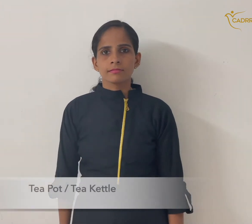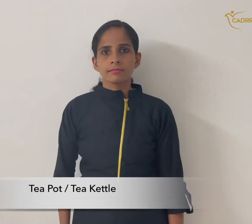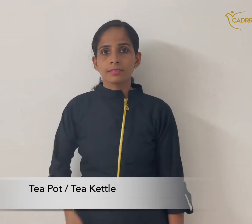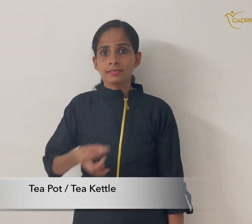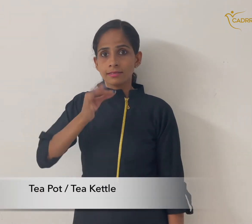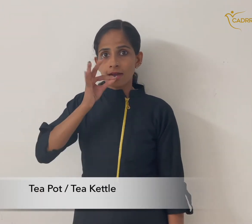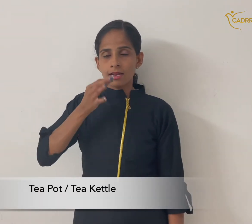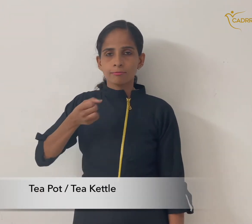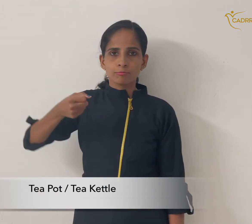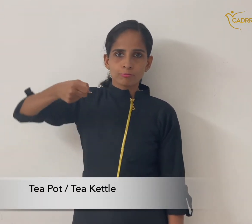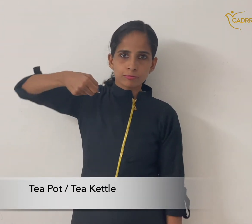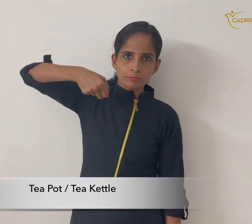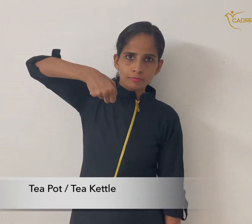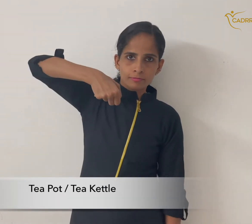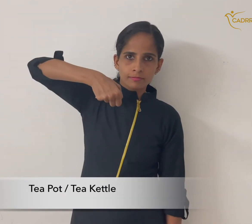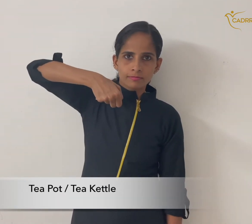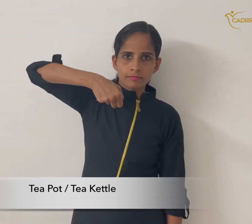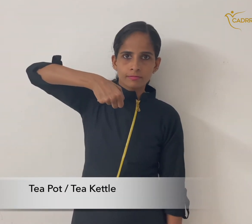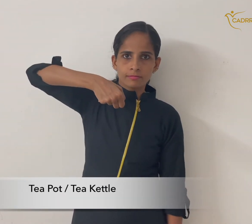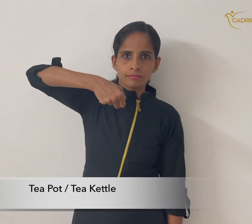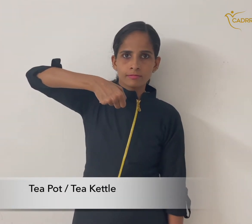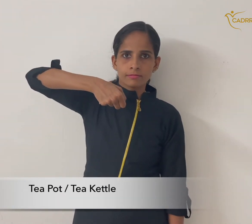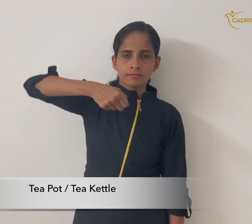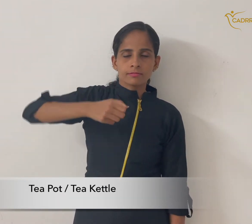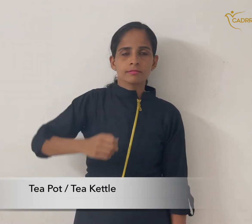Teapot or Teakettle